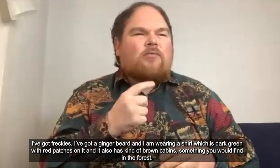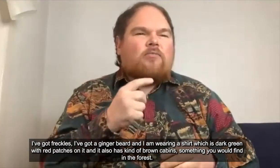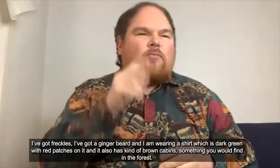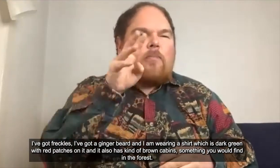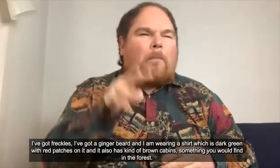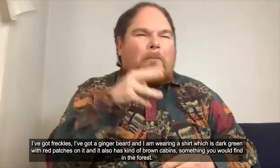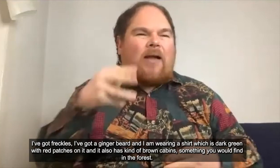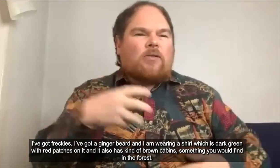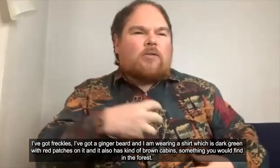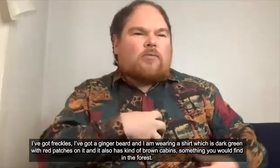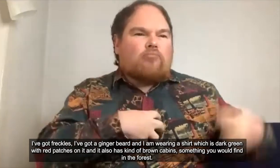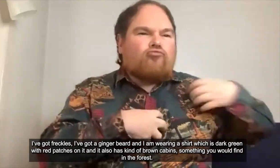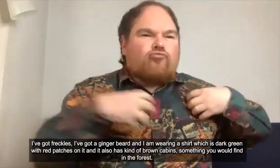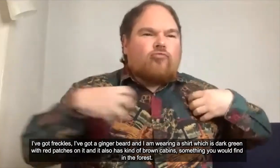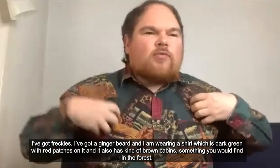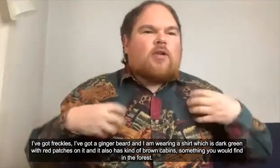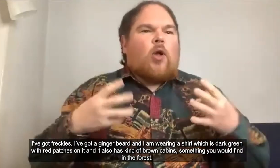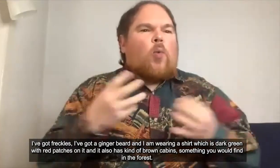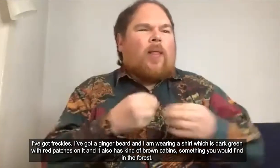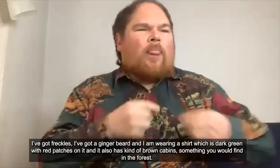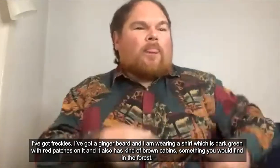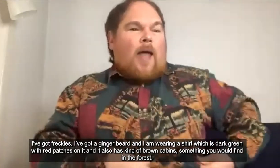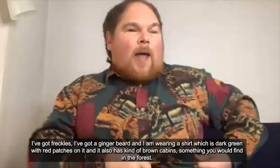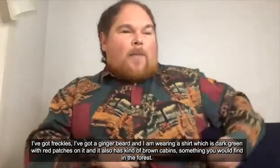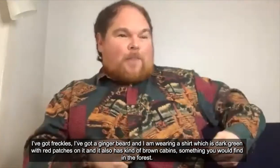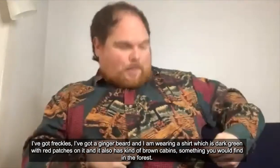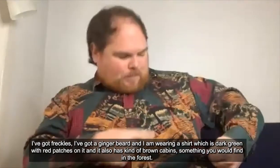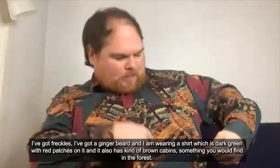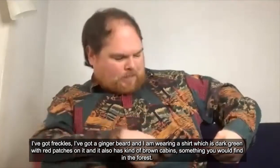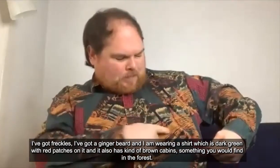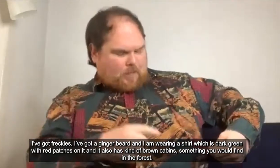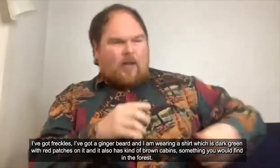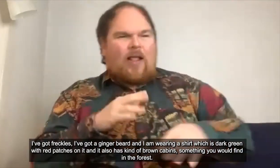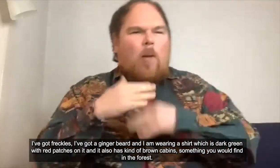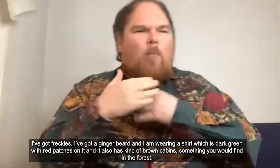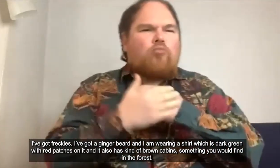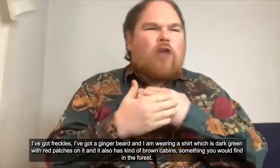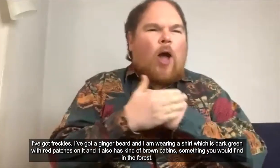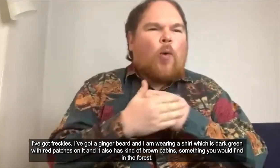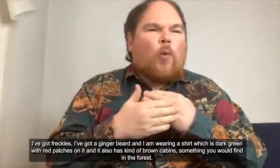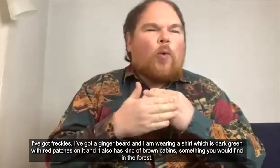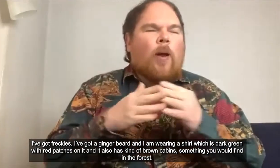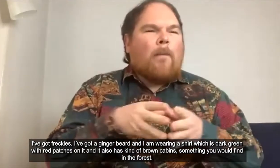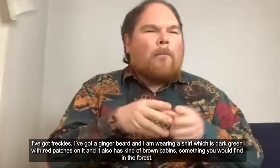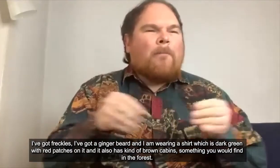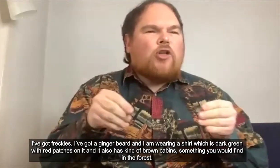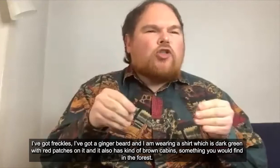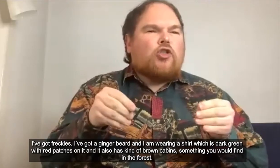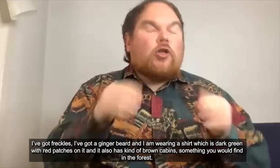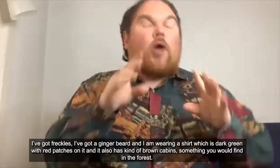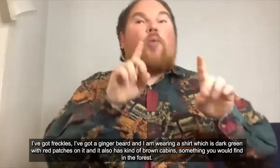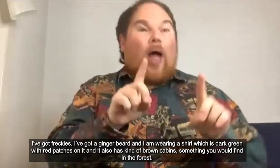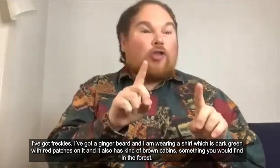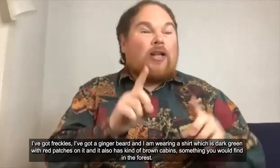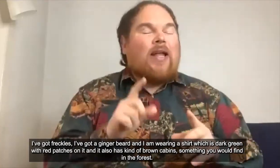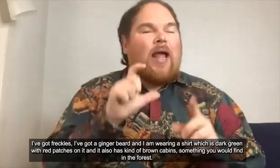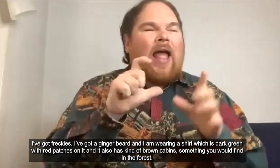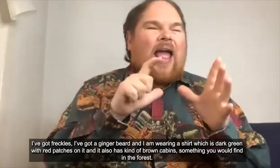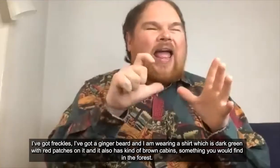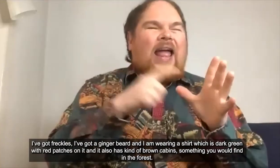with red patches on it and it also has kind of like brown I think it's a